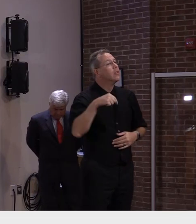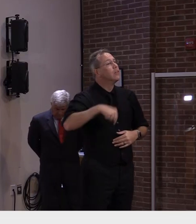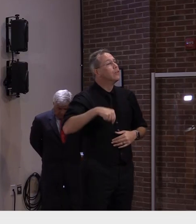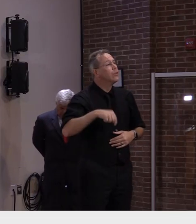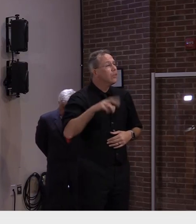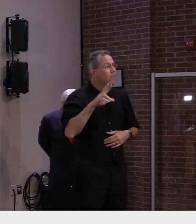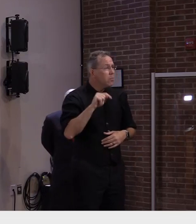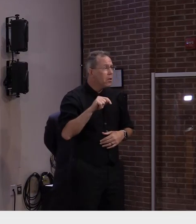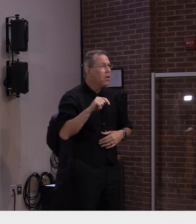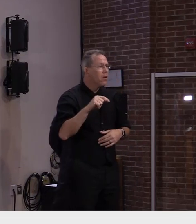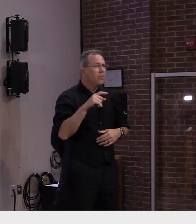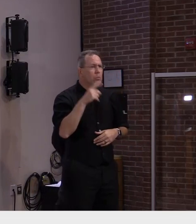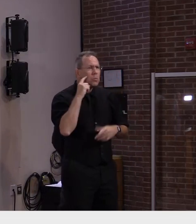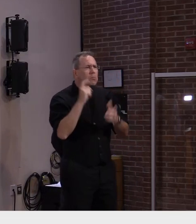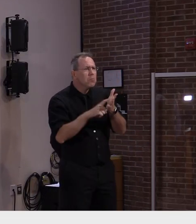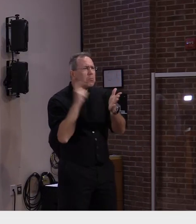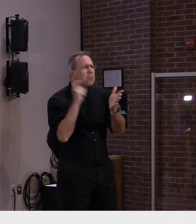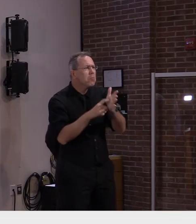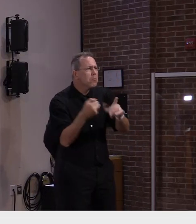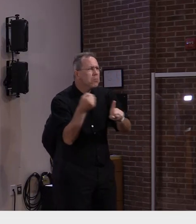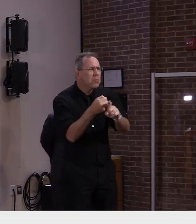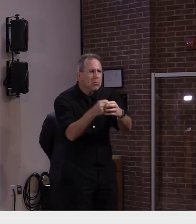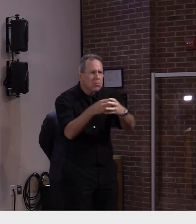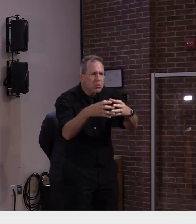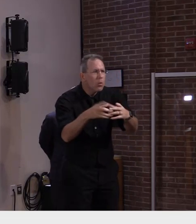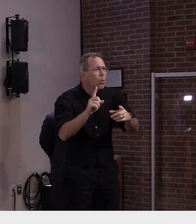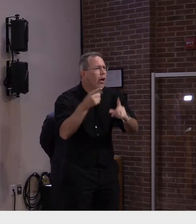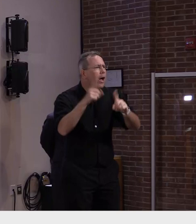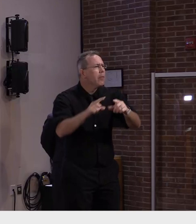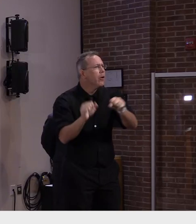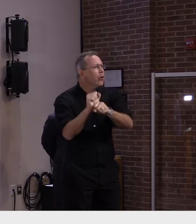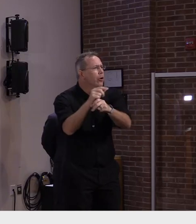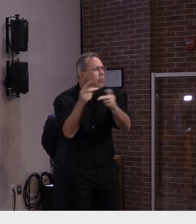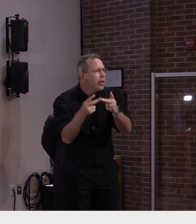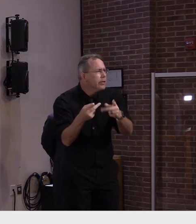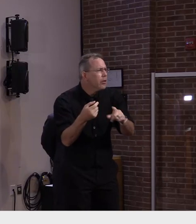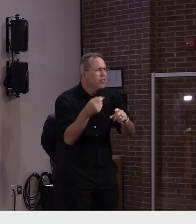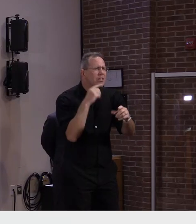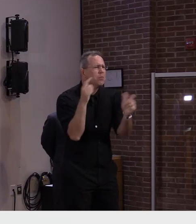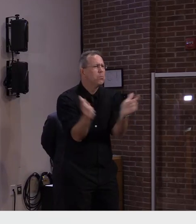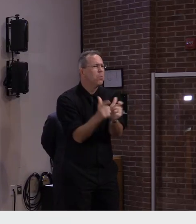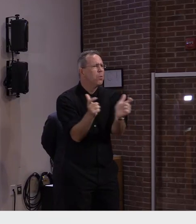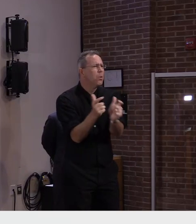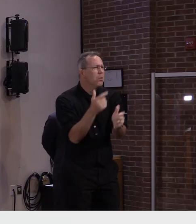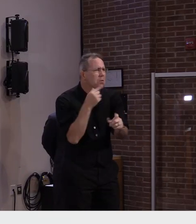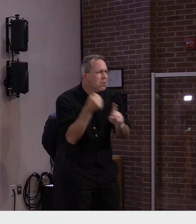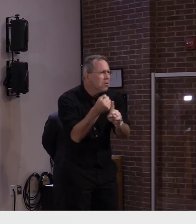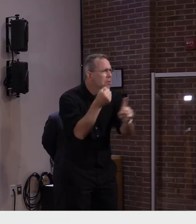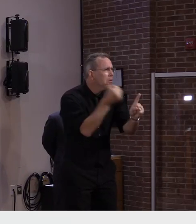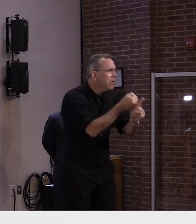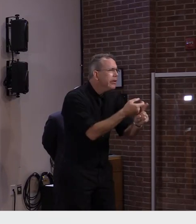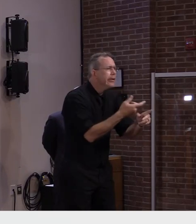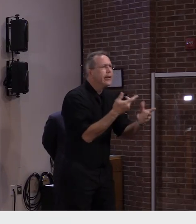expect from workplaces to camps to healthcare